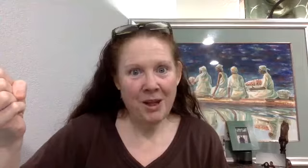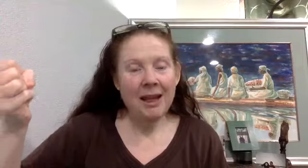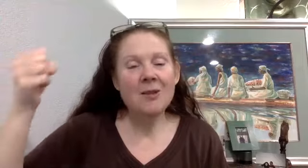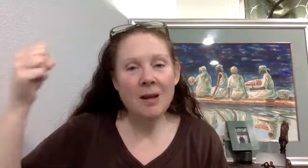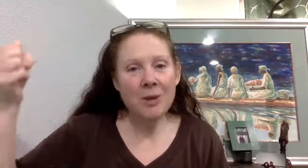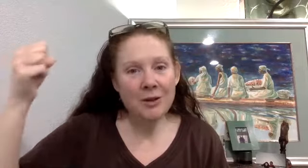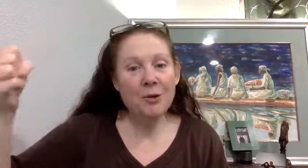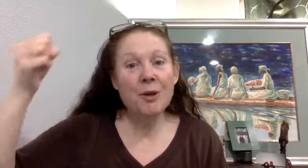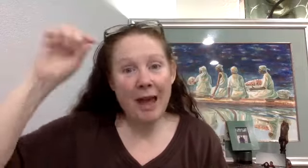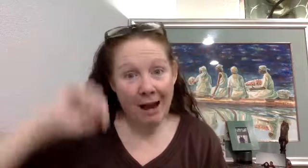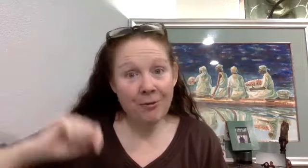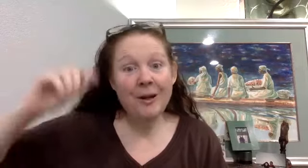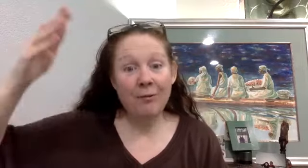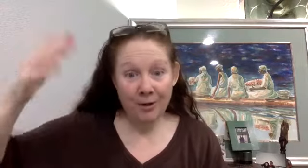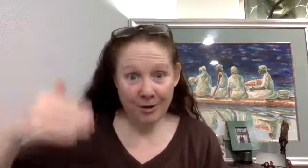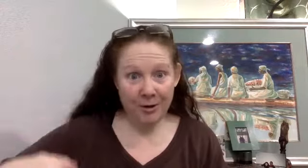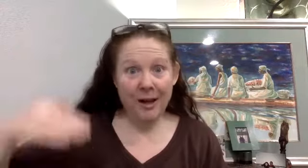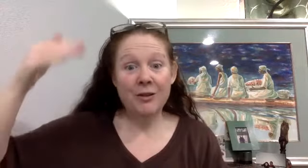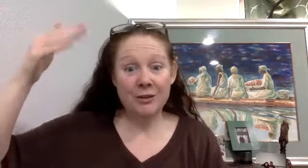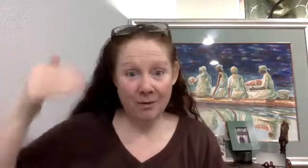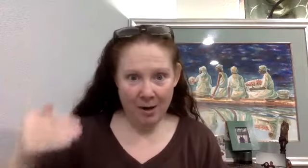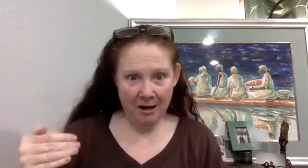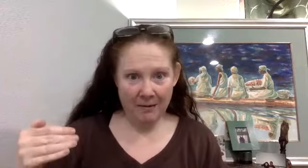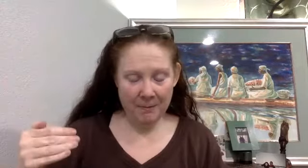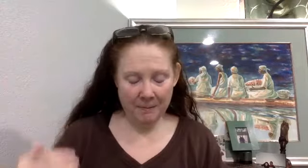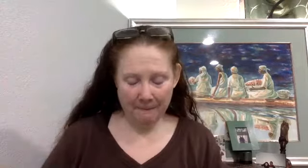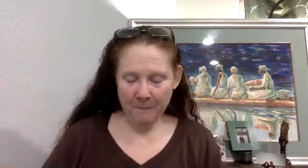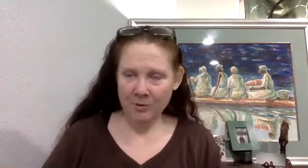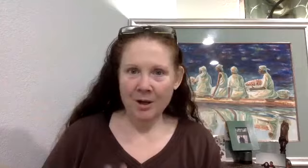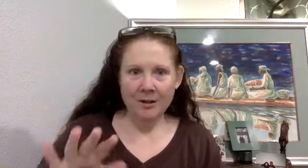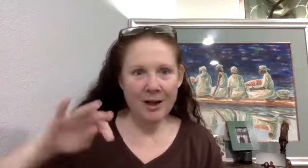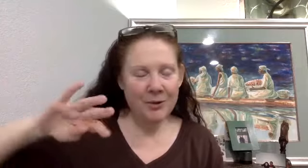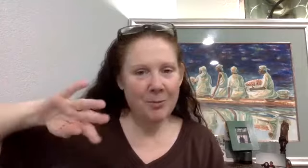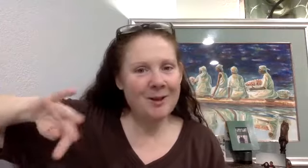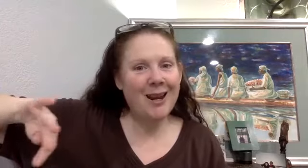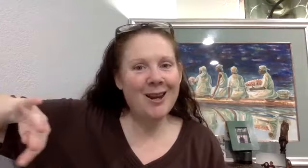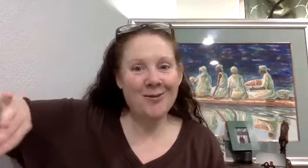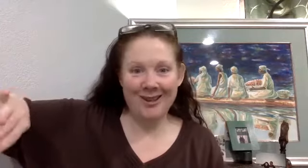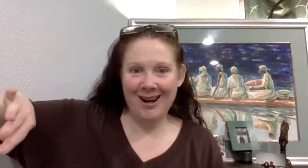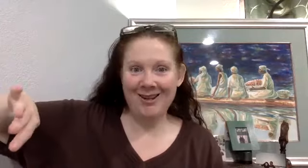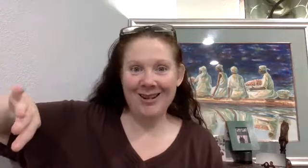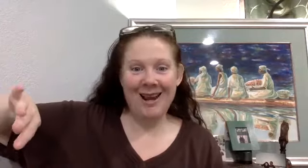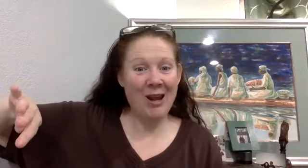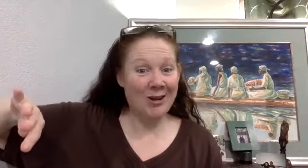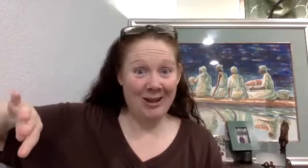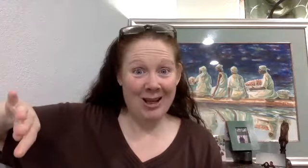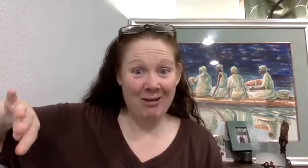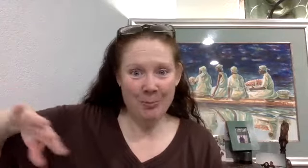It's something to do with the afferent, efferent communications of the body. Now here's where I'm going to take you for a tangent and you're going to love it.